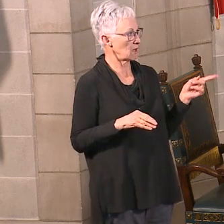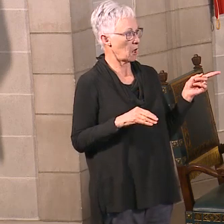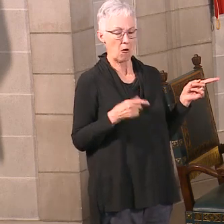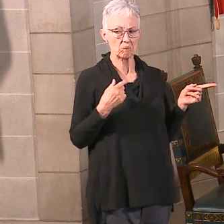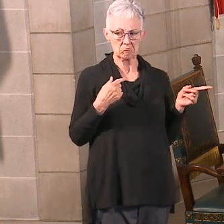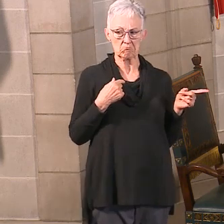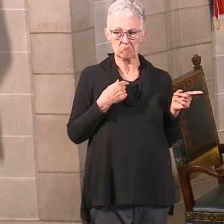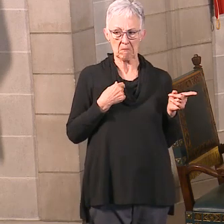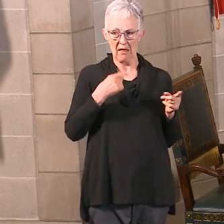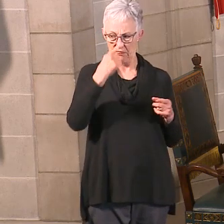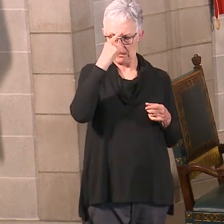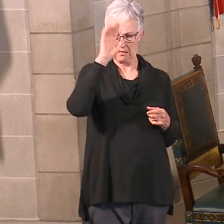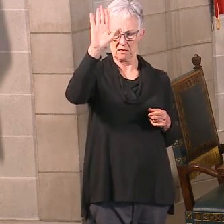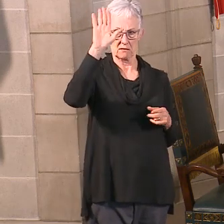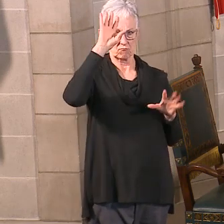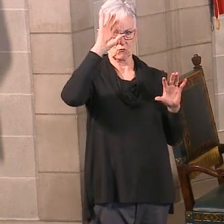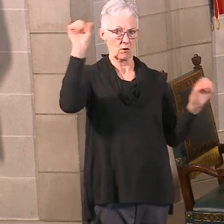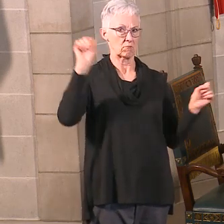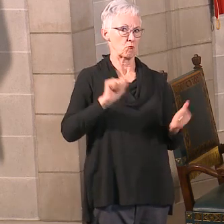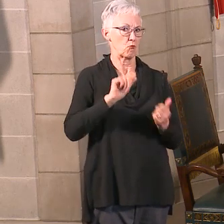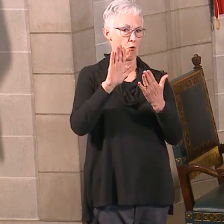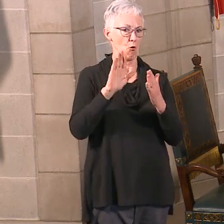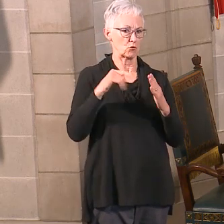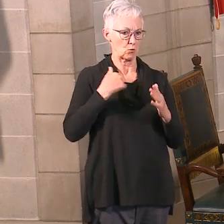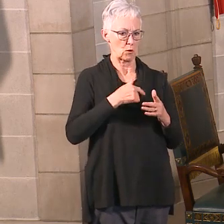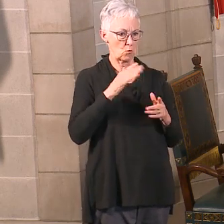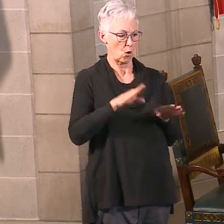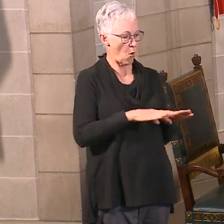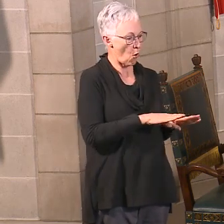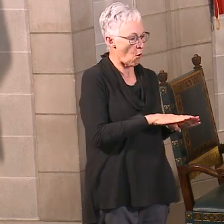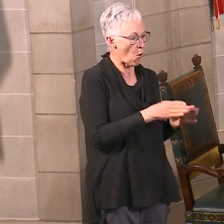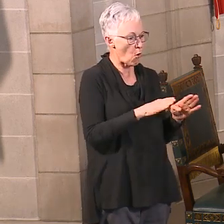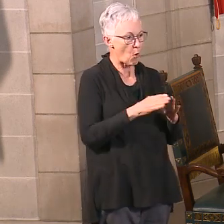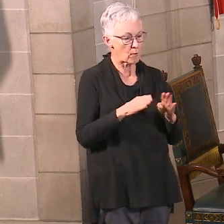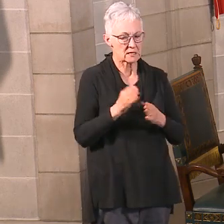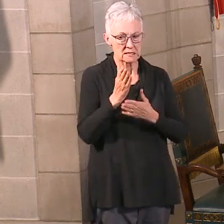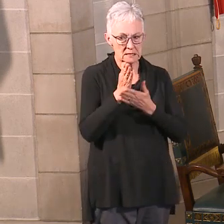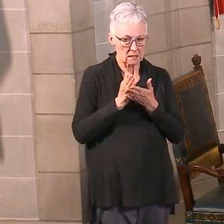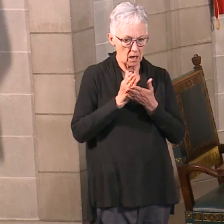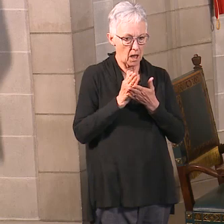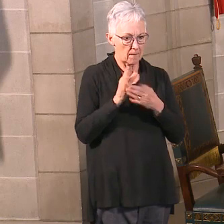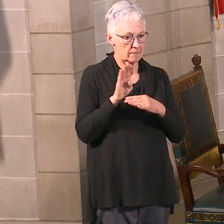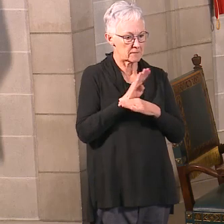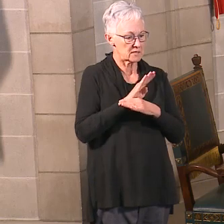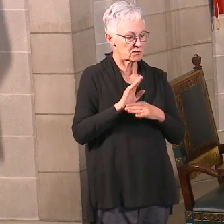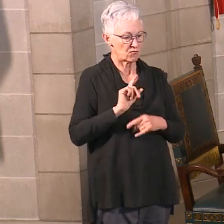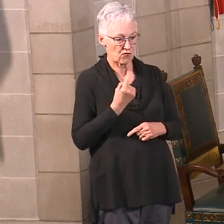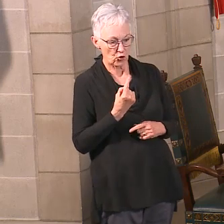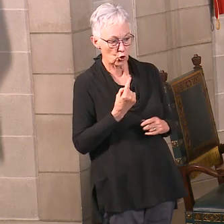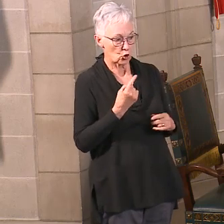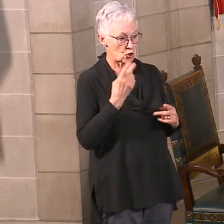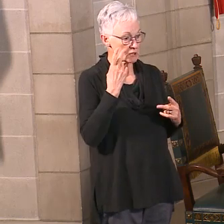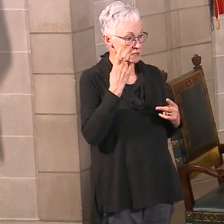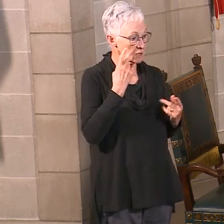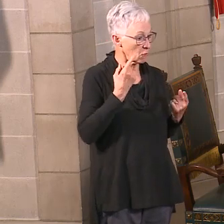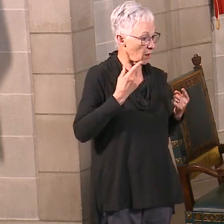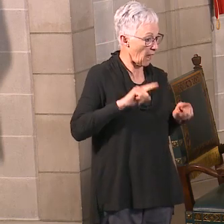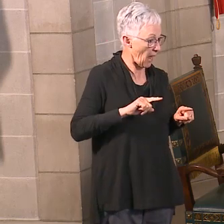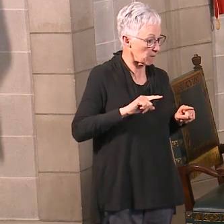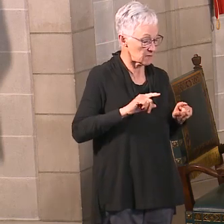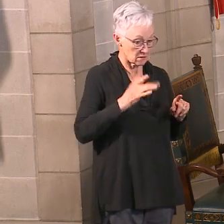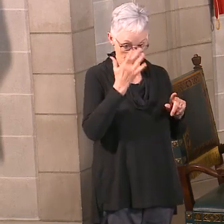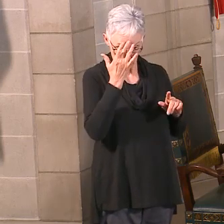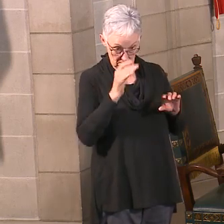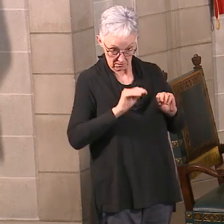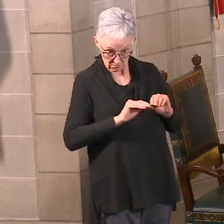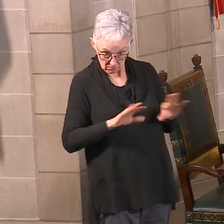was talking about is exactly what we were talking about before. We're going to put together a plan that is right for Nebraska. That may involve doing something